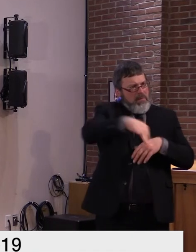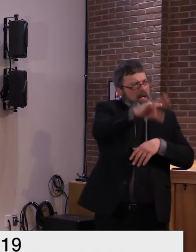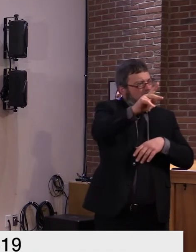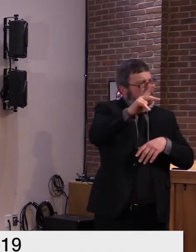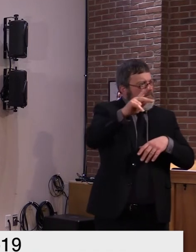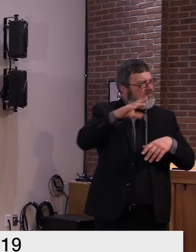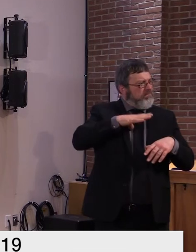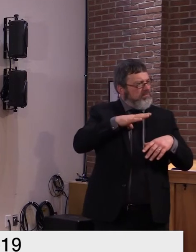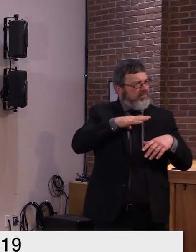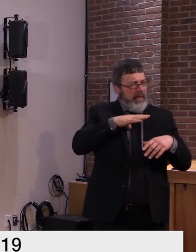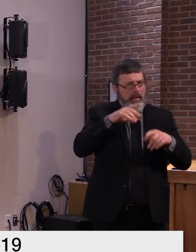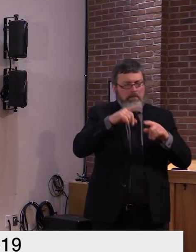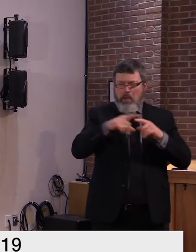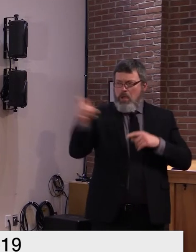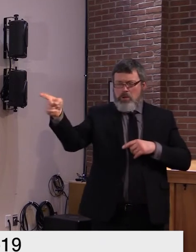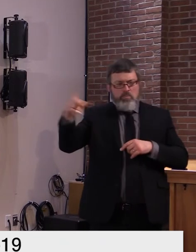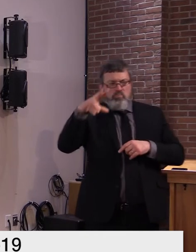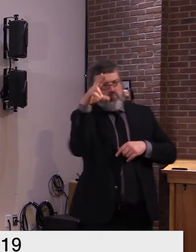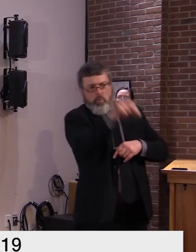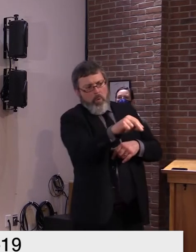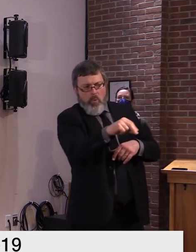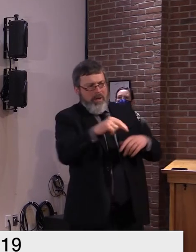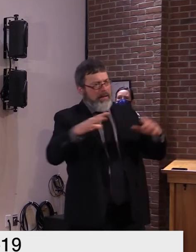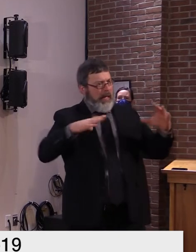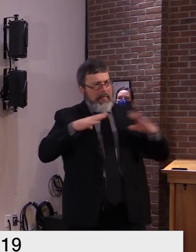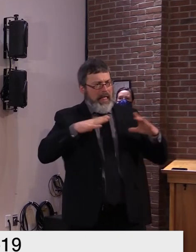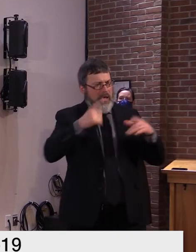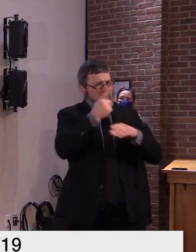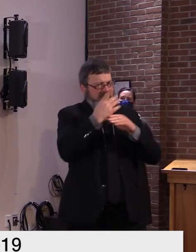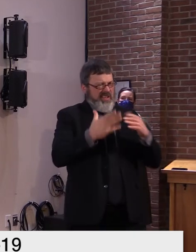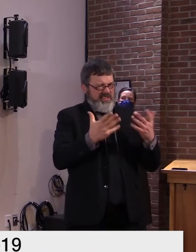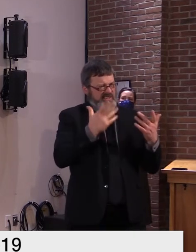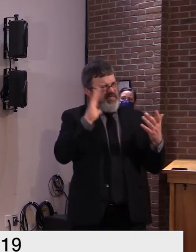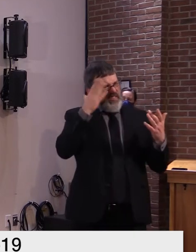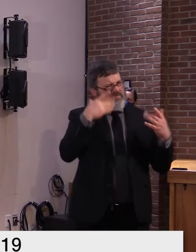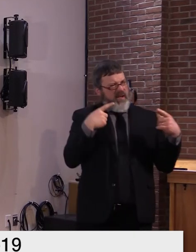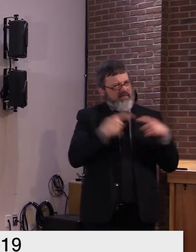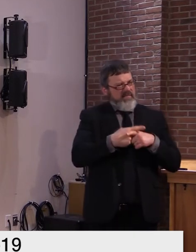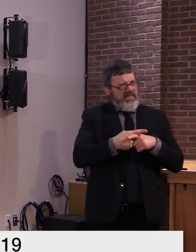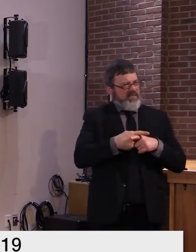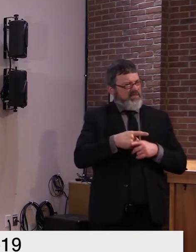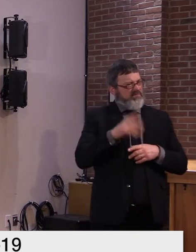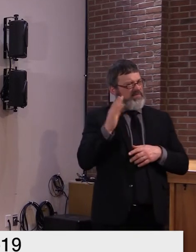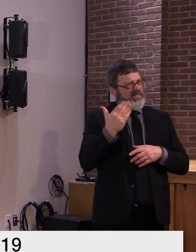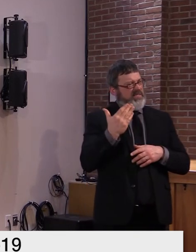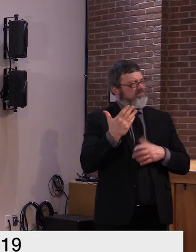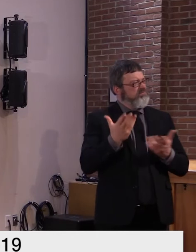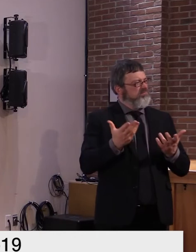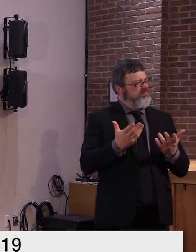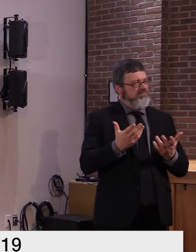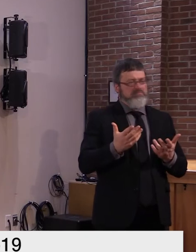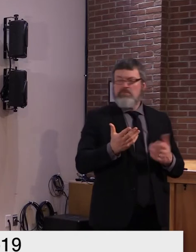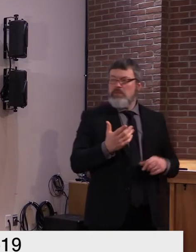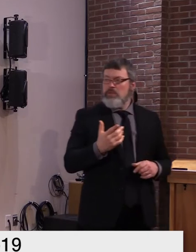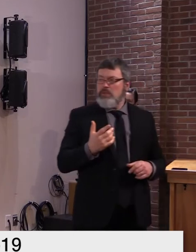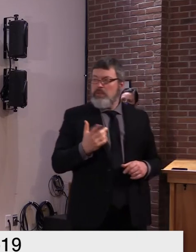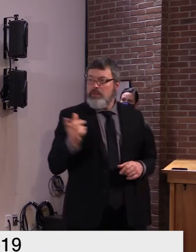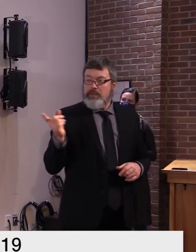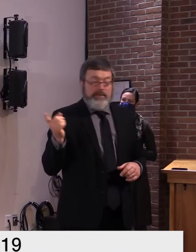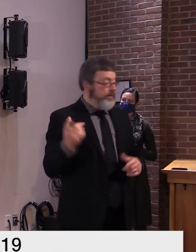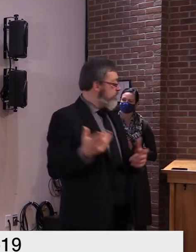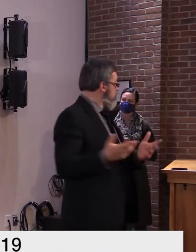holiday here yeah um again i'm not sure if if i get the full flavor